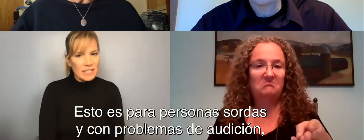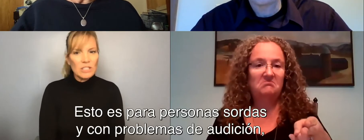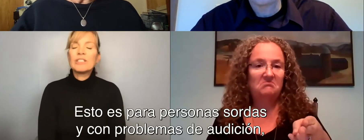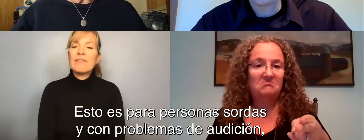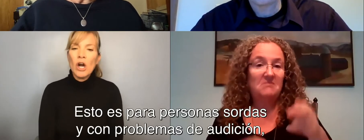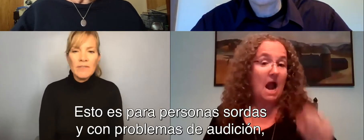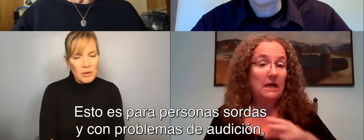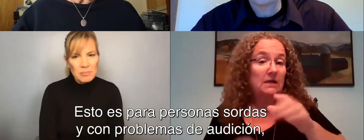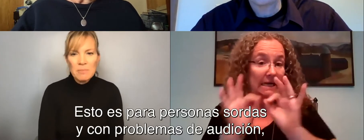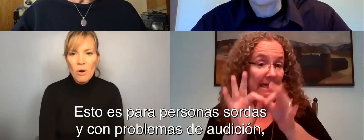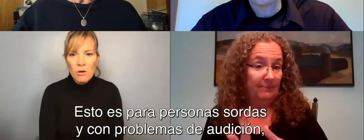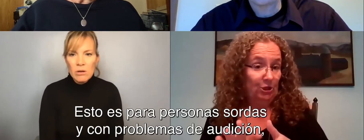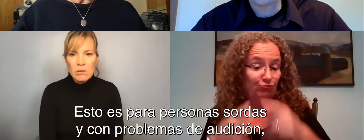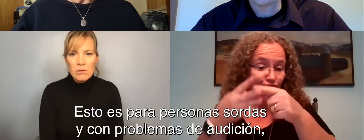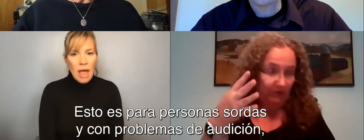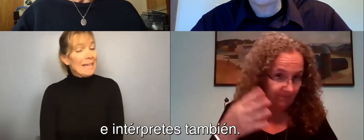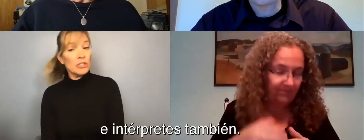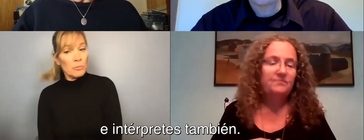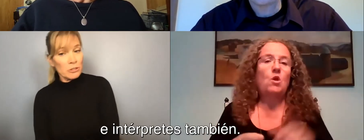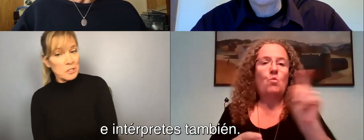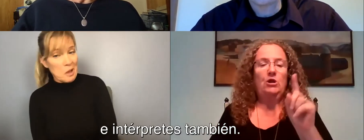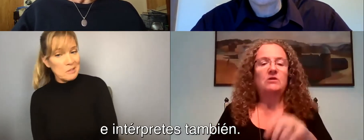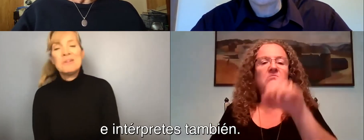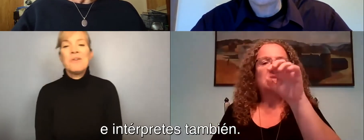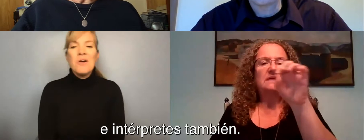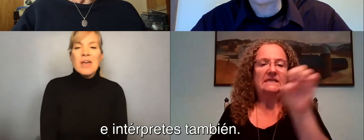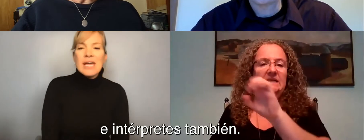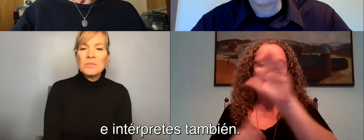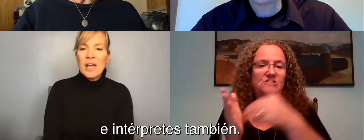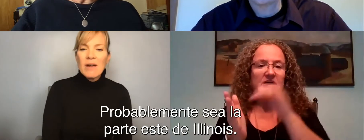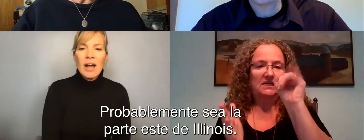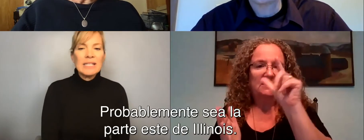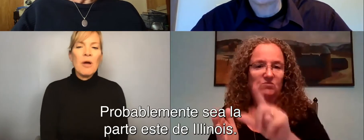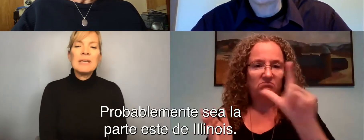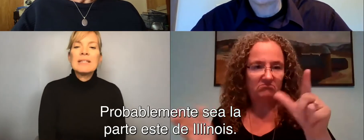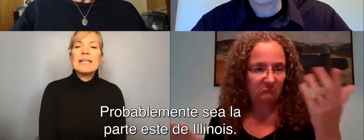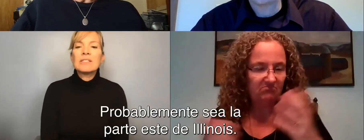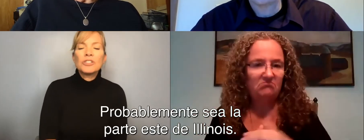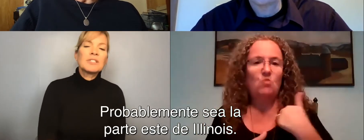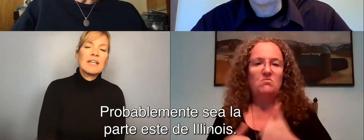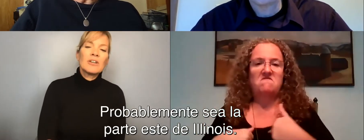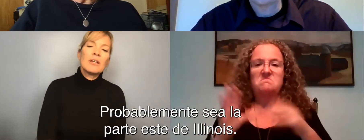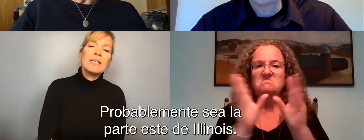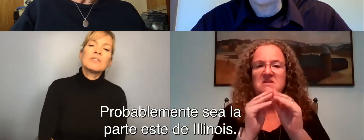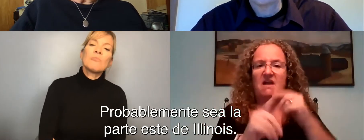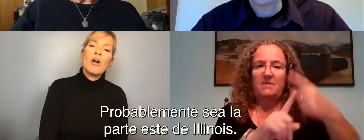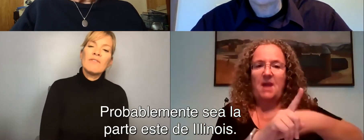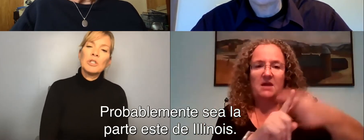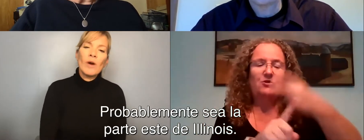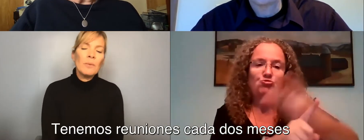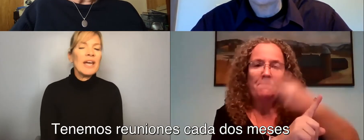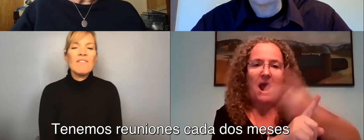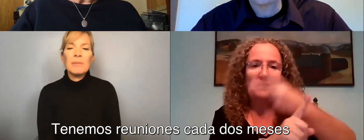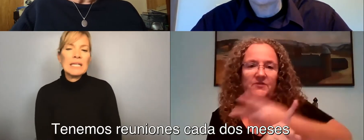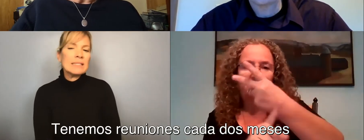This is for deaf and hard of hearing people and interpreters as well. It's probably the eastern part of